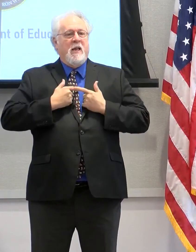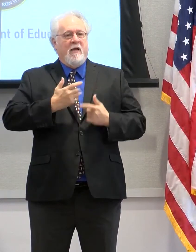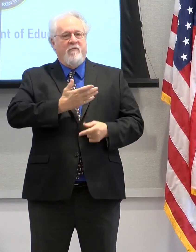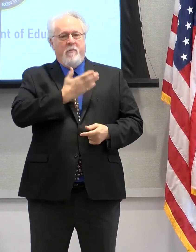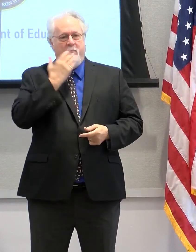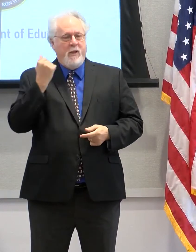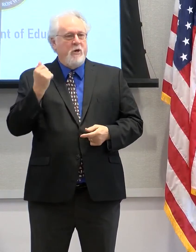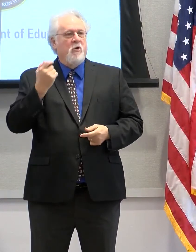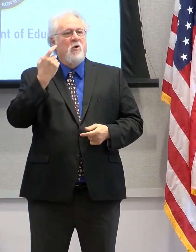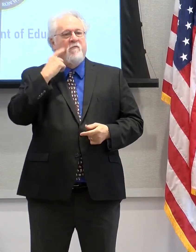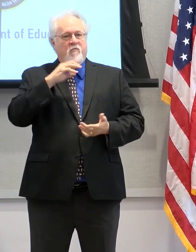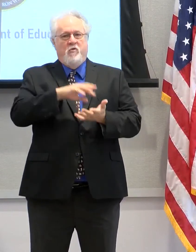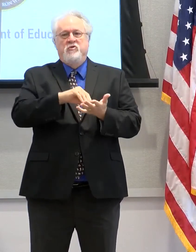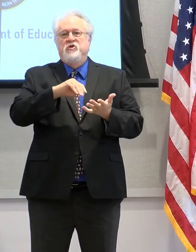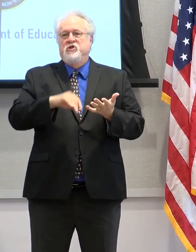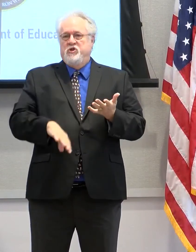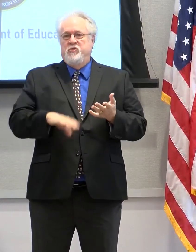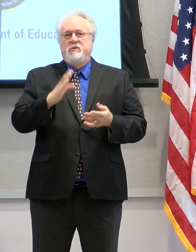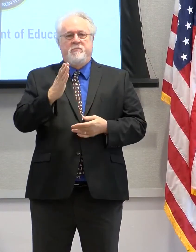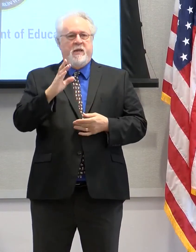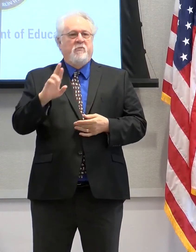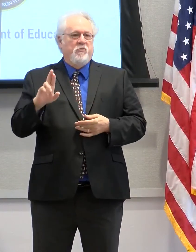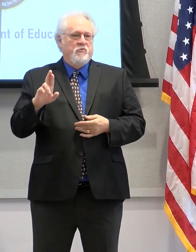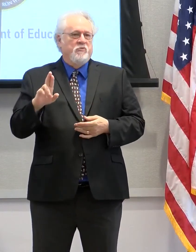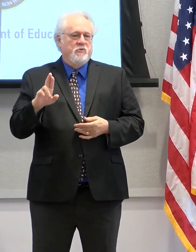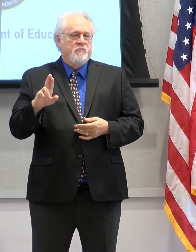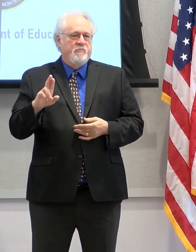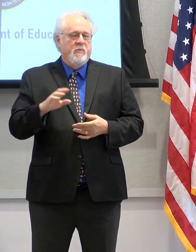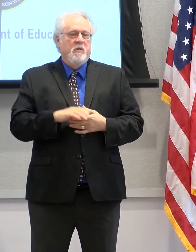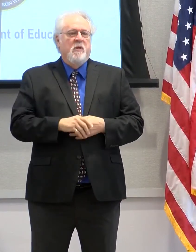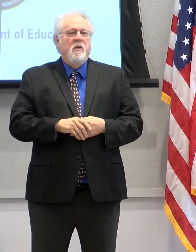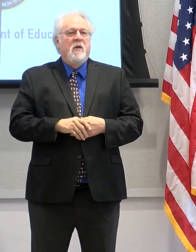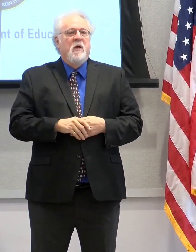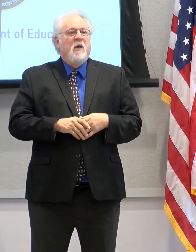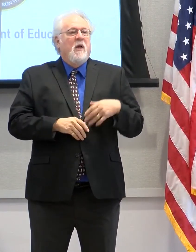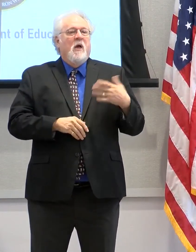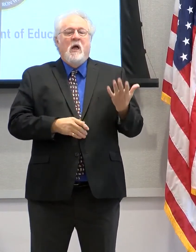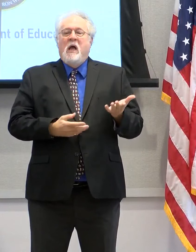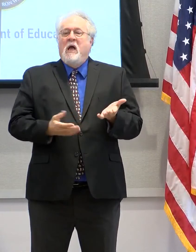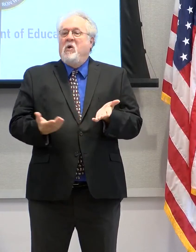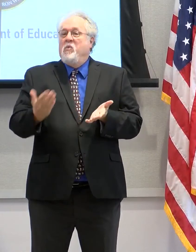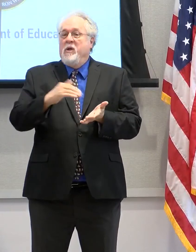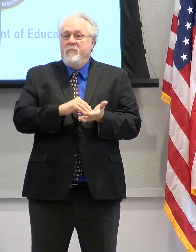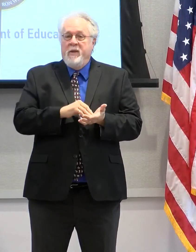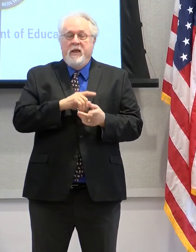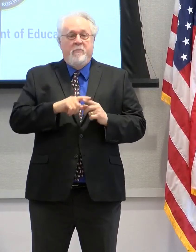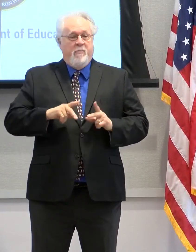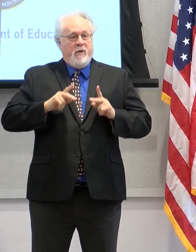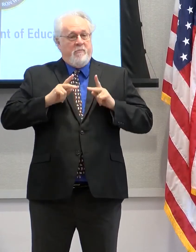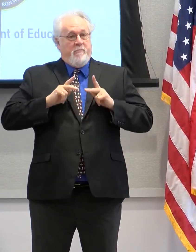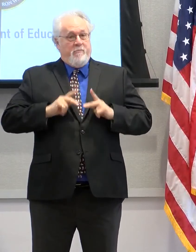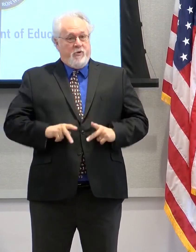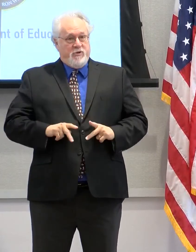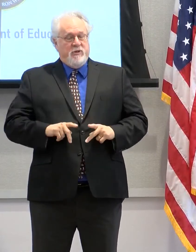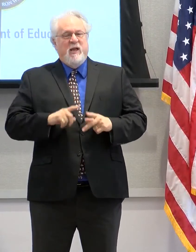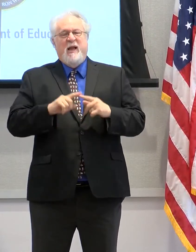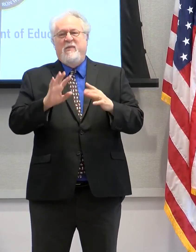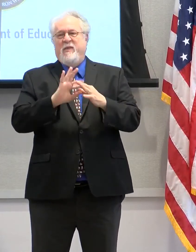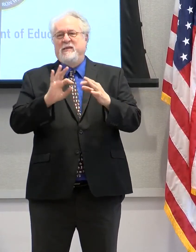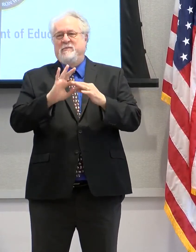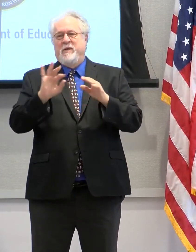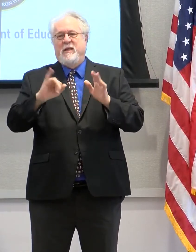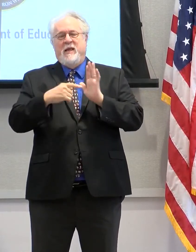for students in Baton Rouge. And so I'm not going to repeat, but I'm going to personalize it and then maybe speak